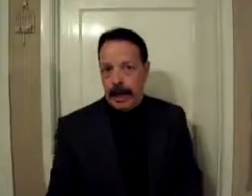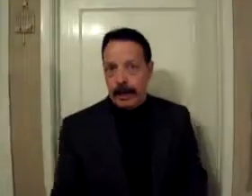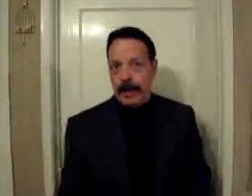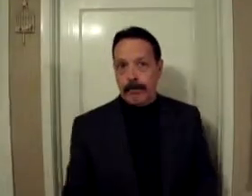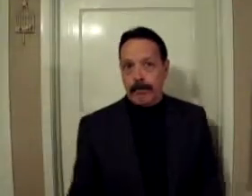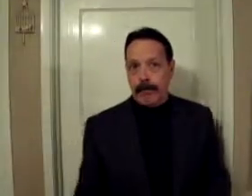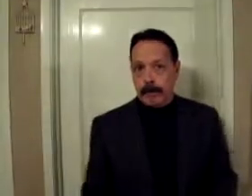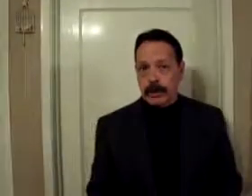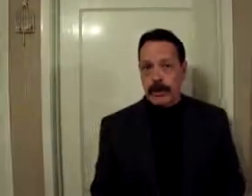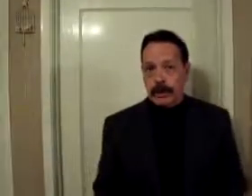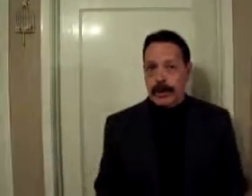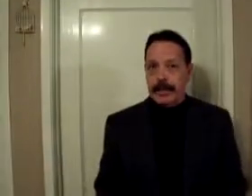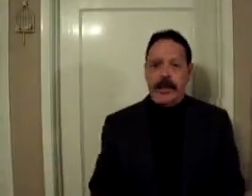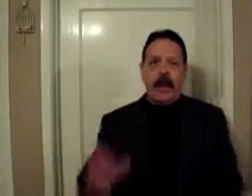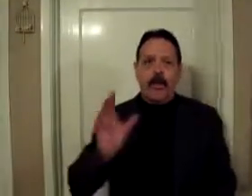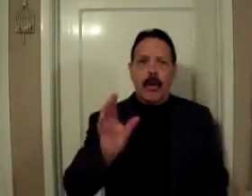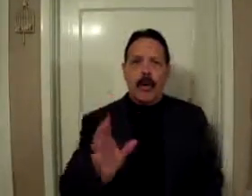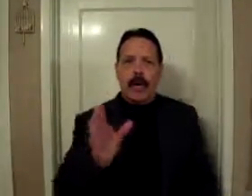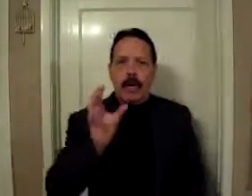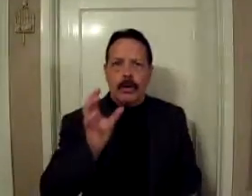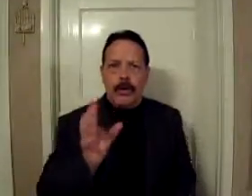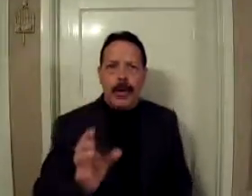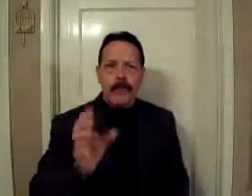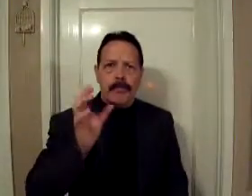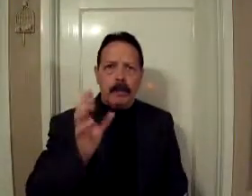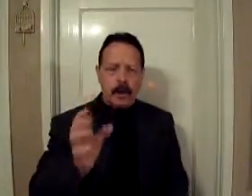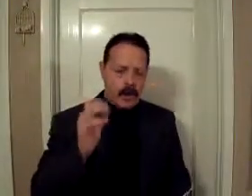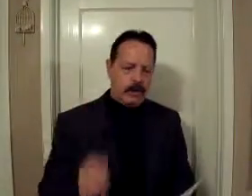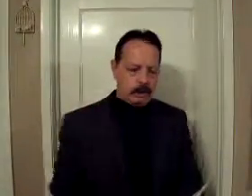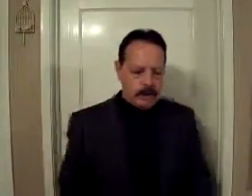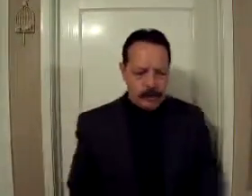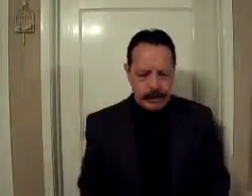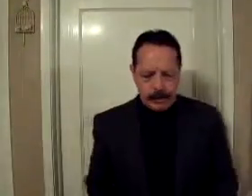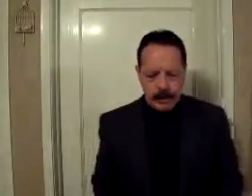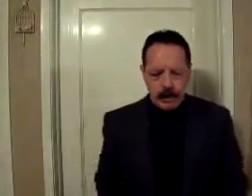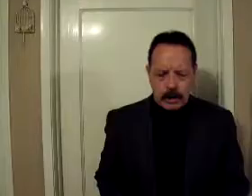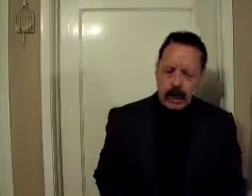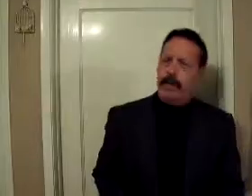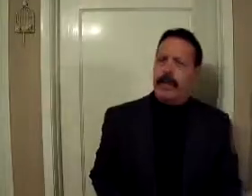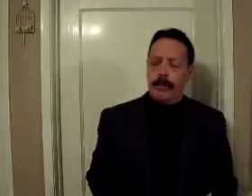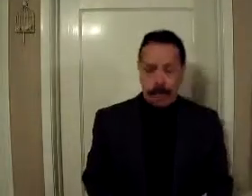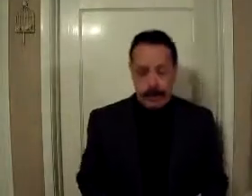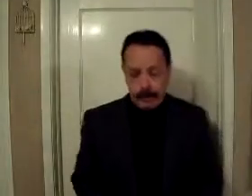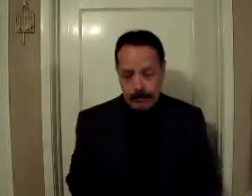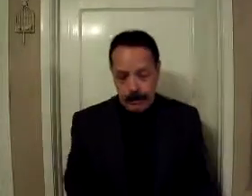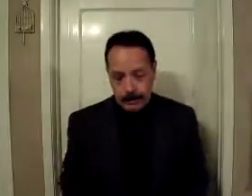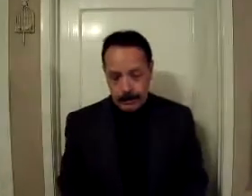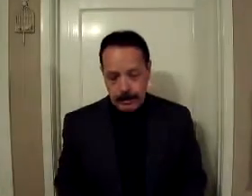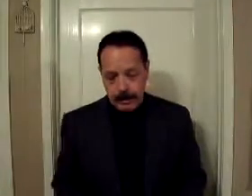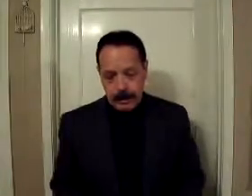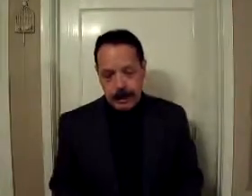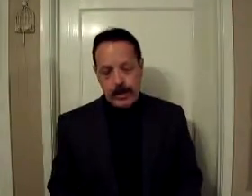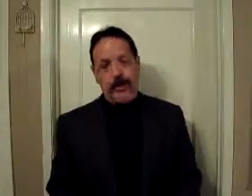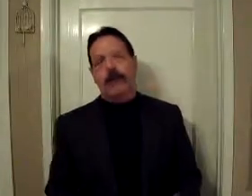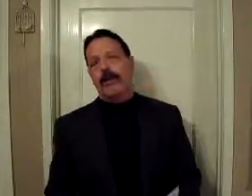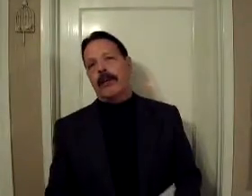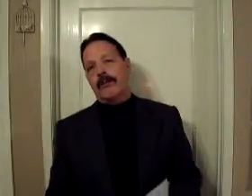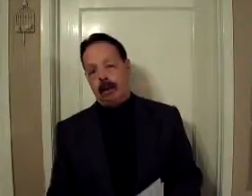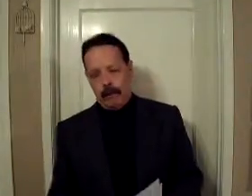to end up in verse number 18. What a great portion of Scripture it is. So there, my dear friends, since you are looking forward